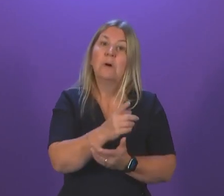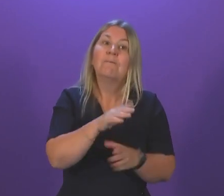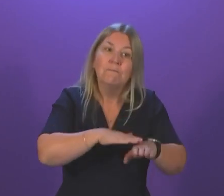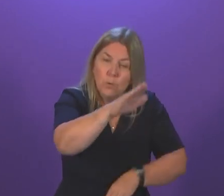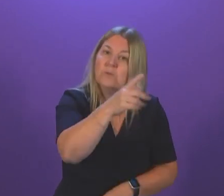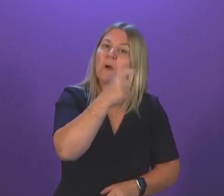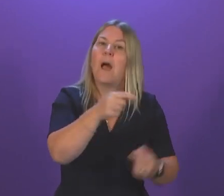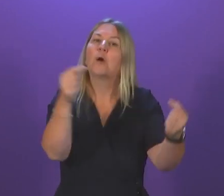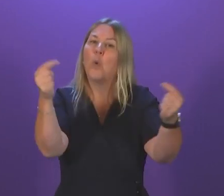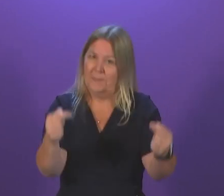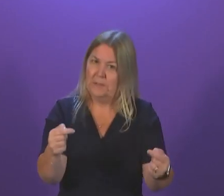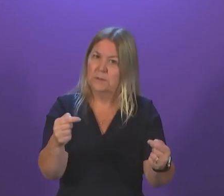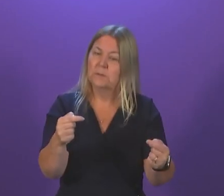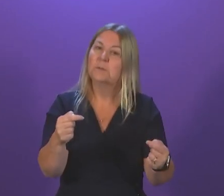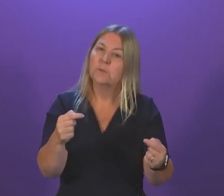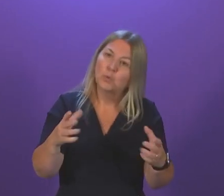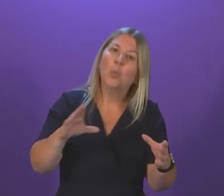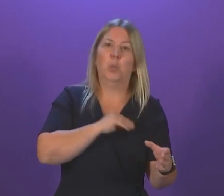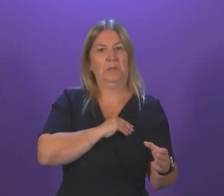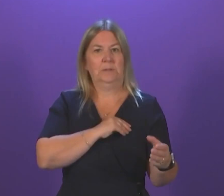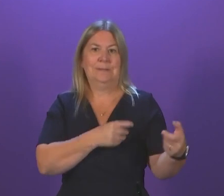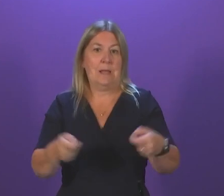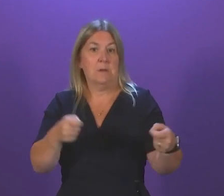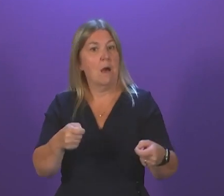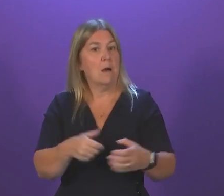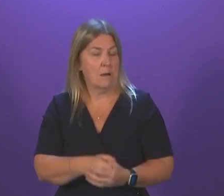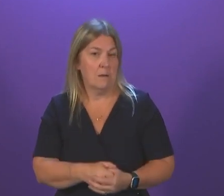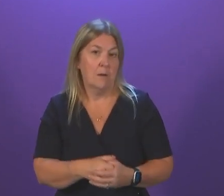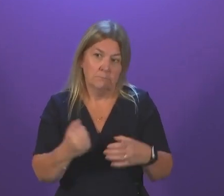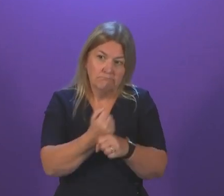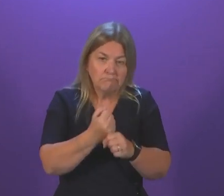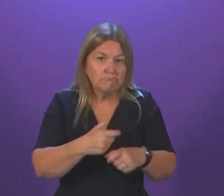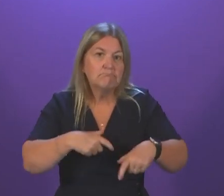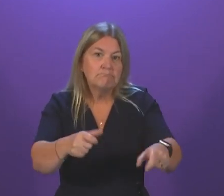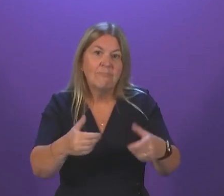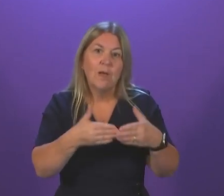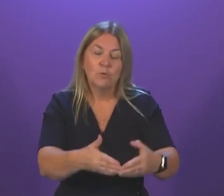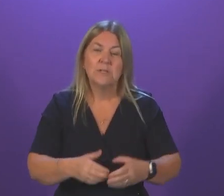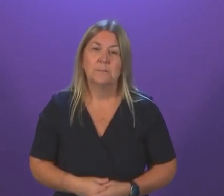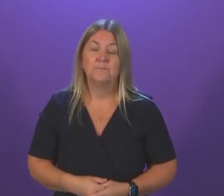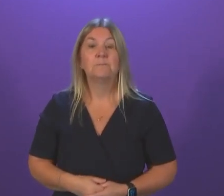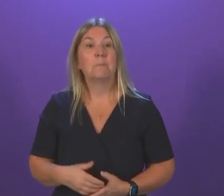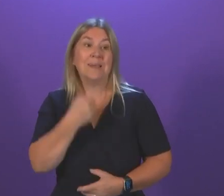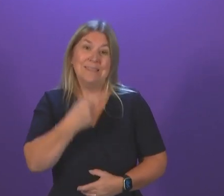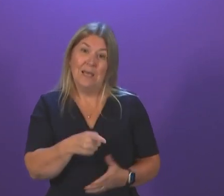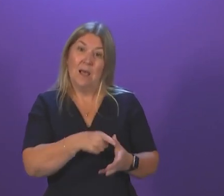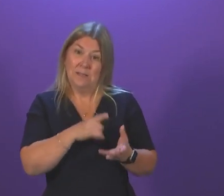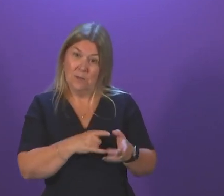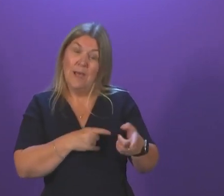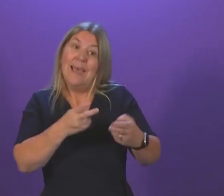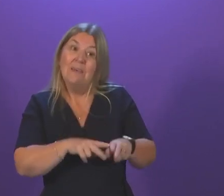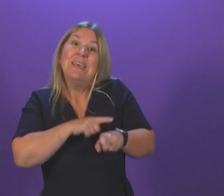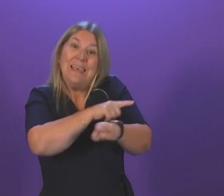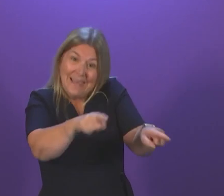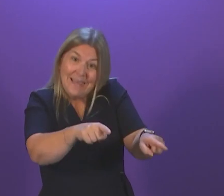within the law and the constraints around procurement that apply. But what I'd say to Anas Sarwar, because this is what would have happened if he and his